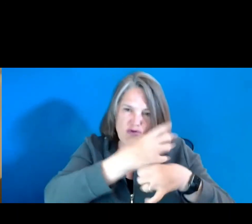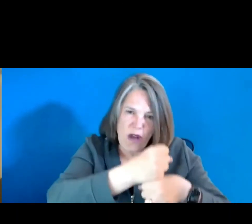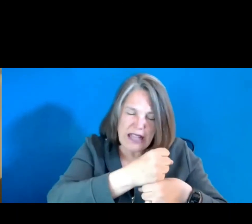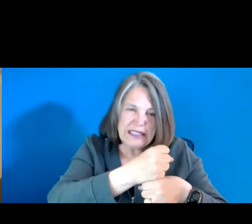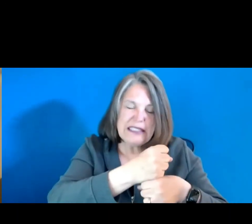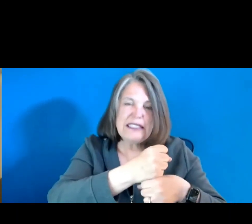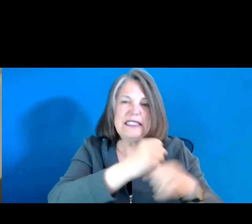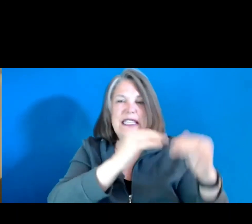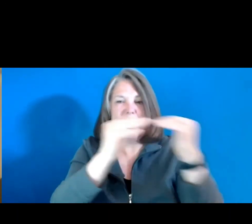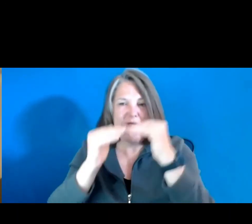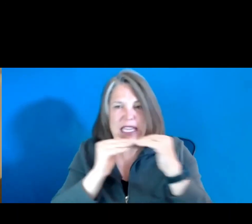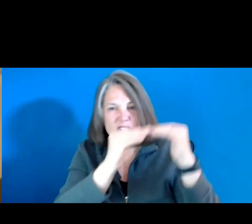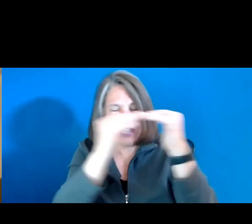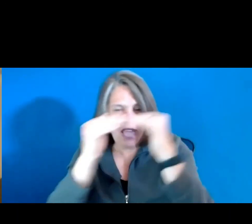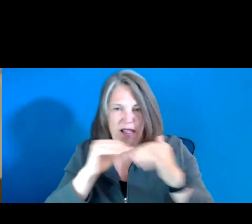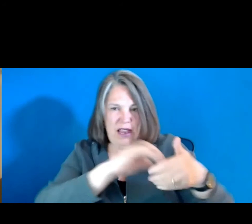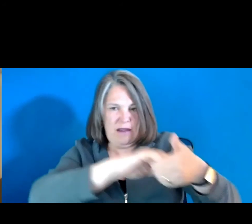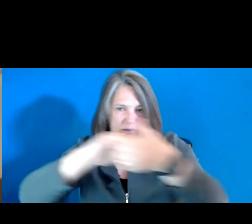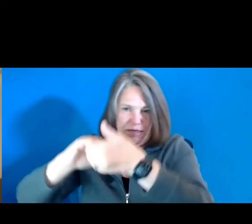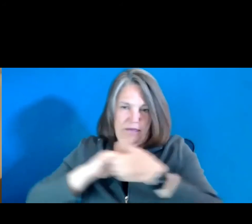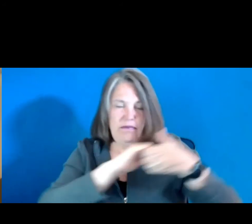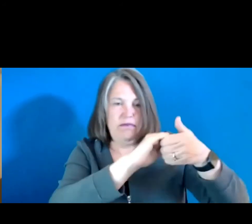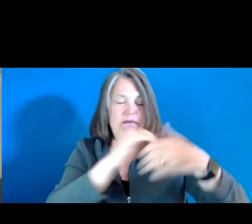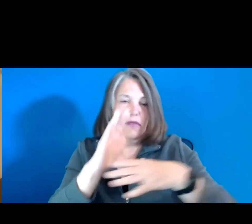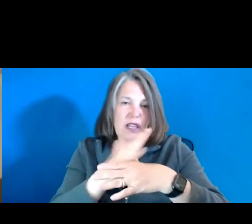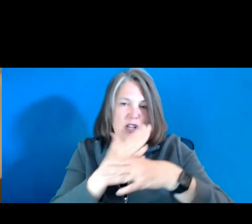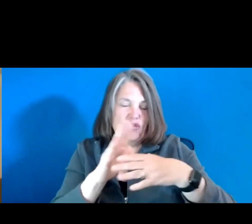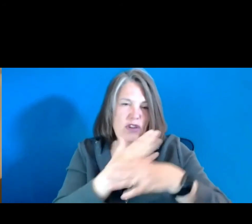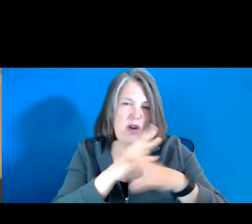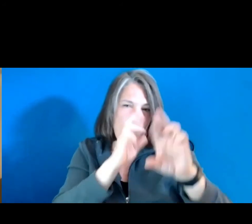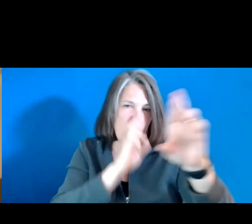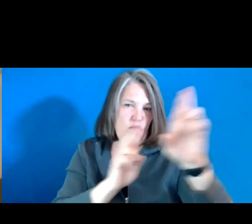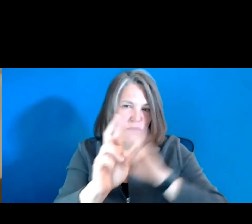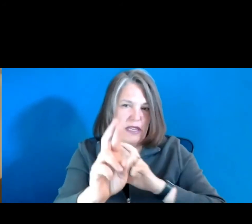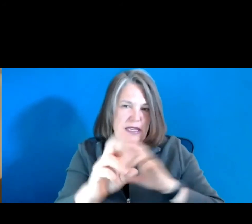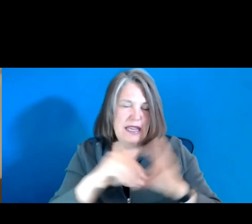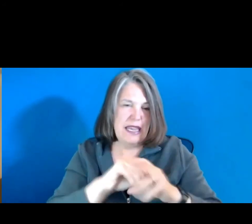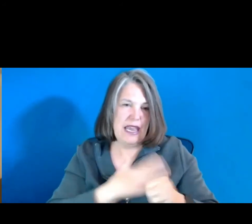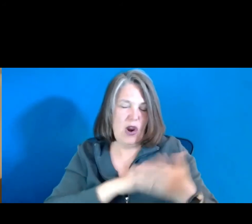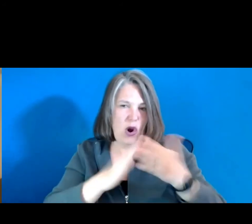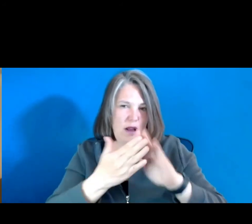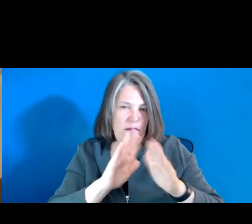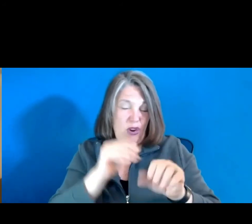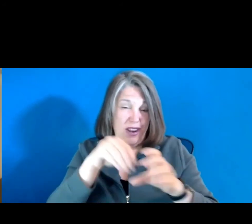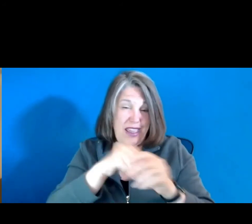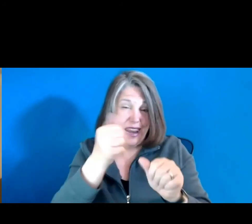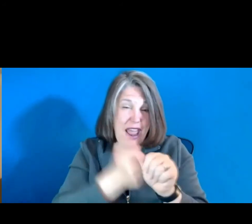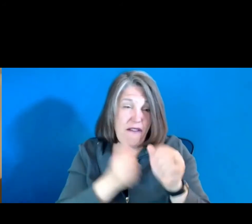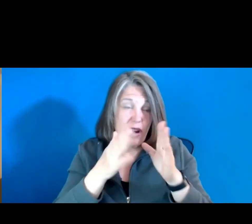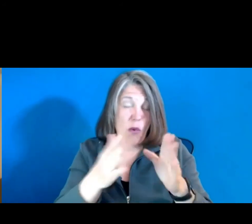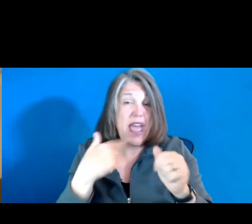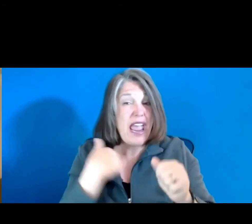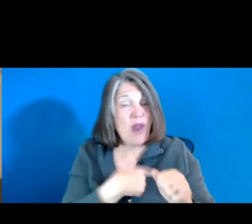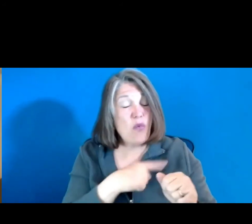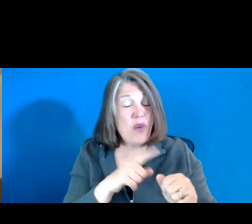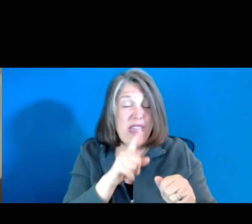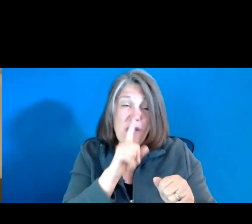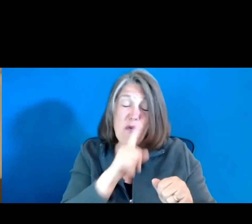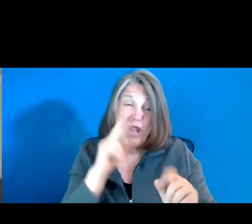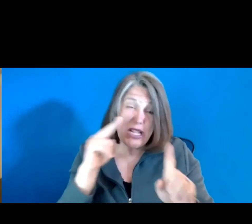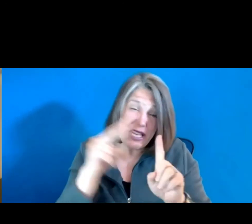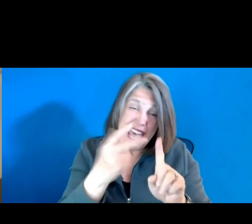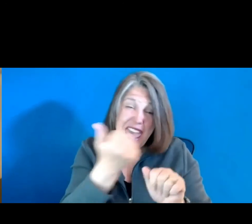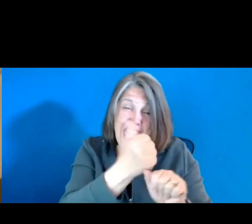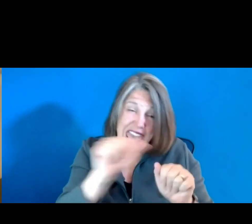collegiality, and respectfulness in our community in every way. And we take seriously any